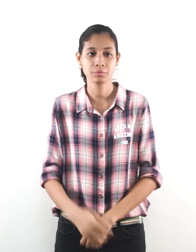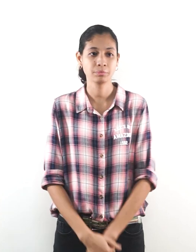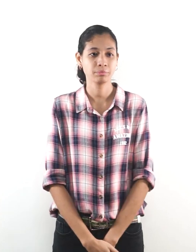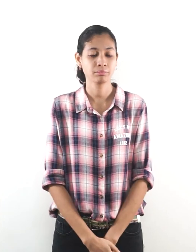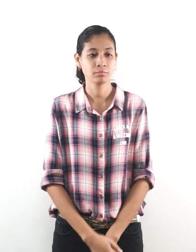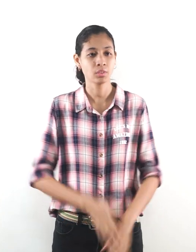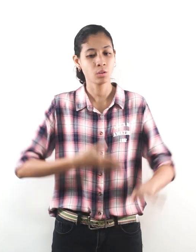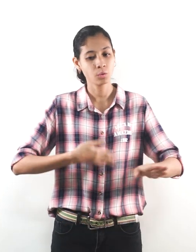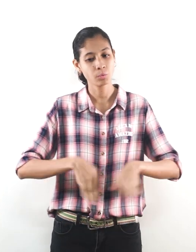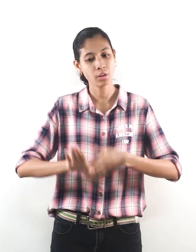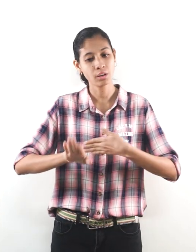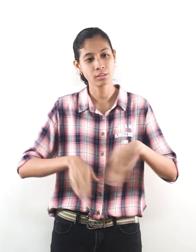Walk,